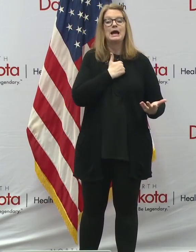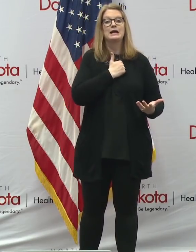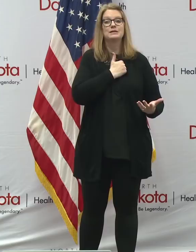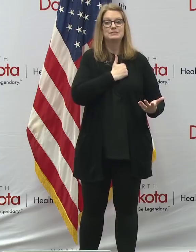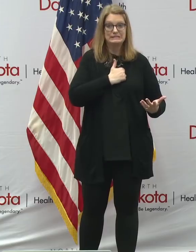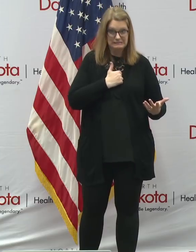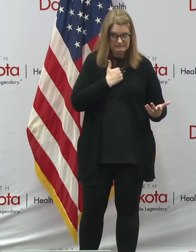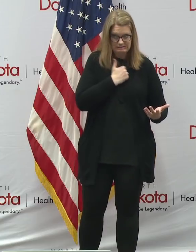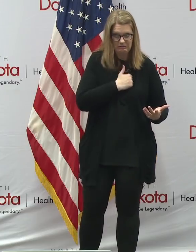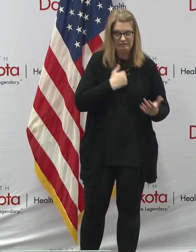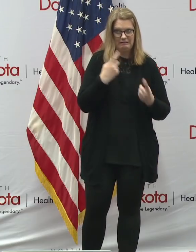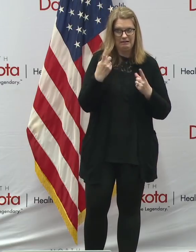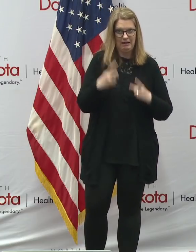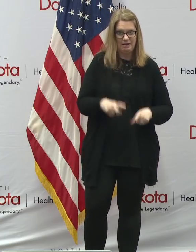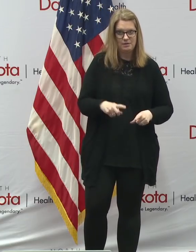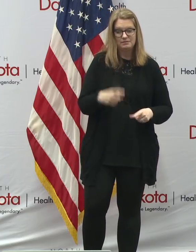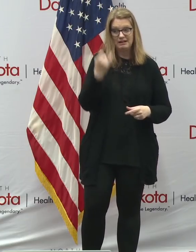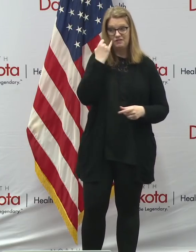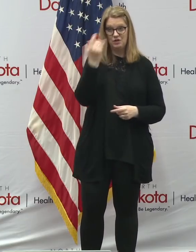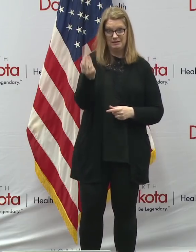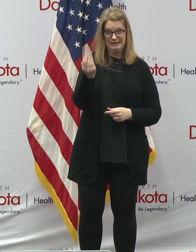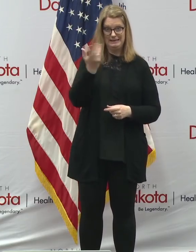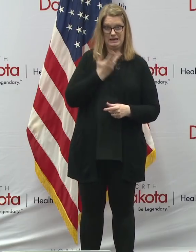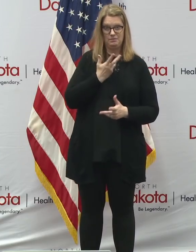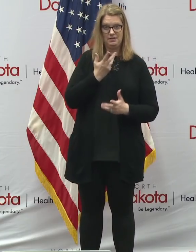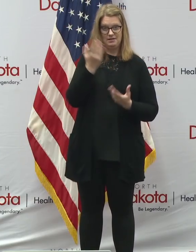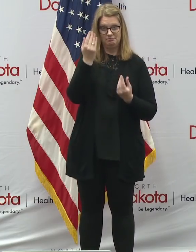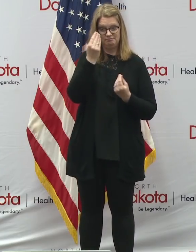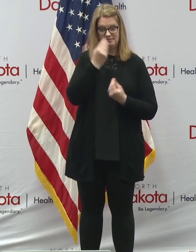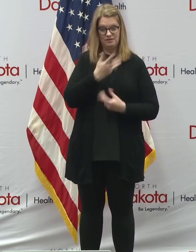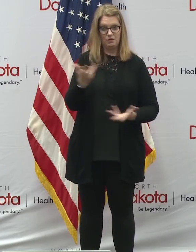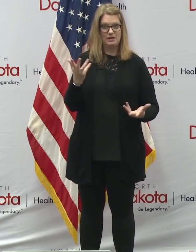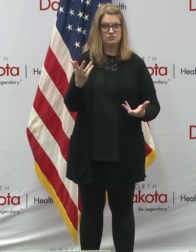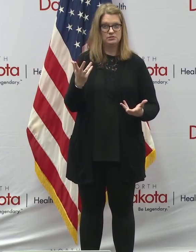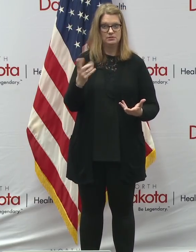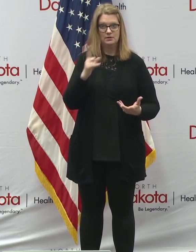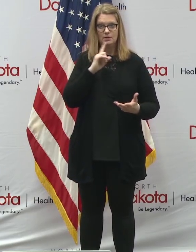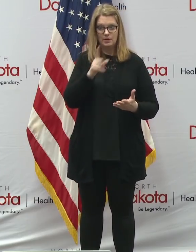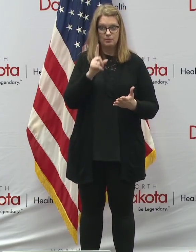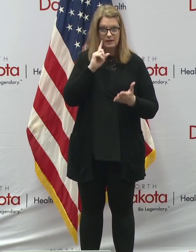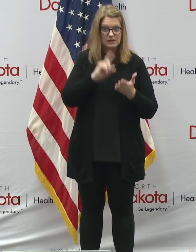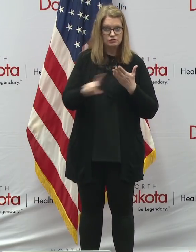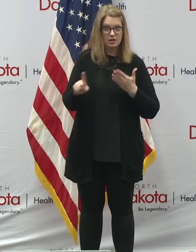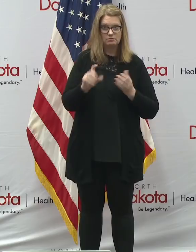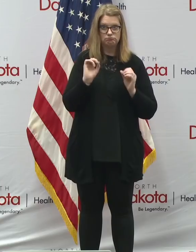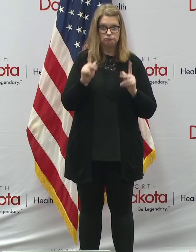and if you share that information, we'll take care of it and really check it out.